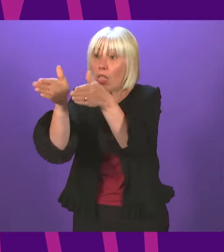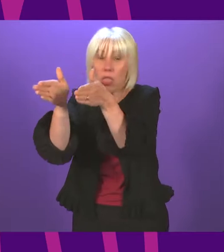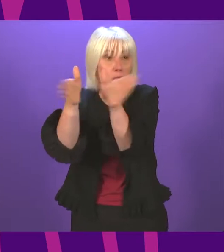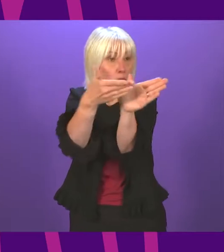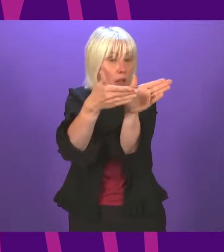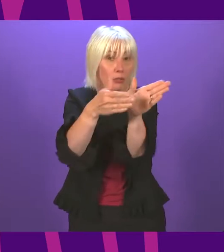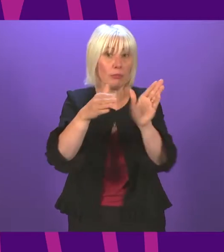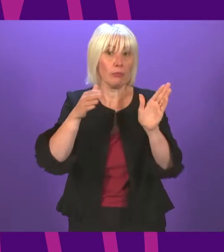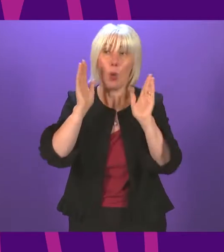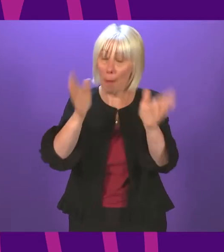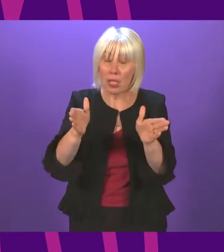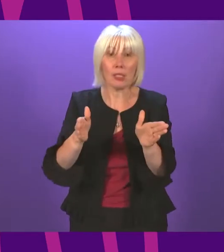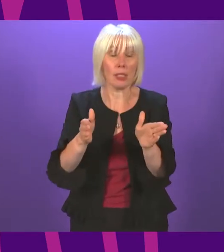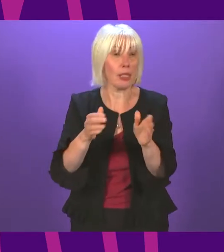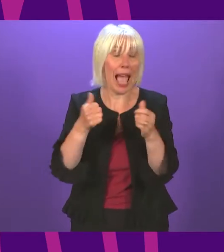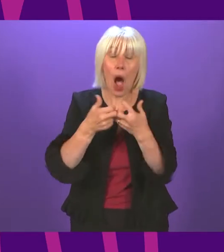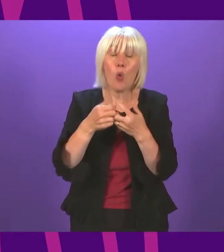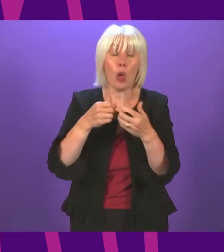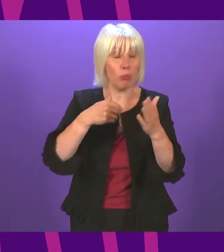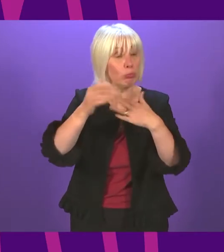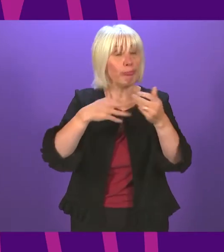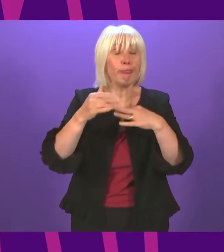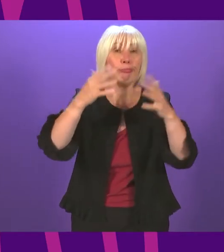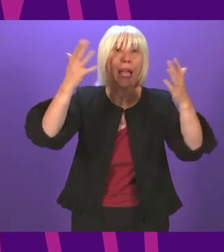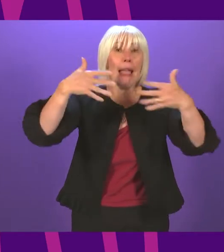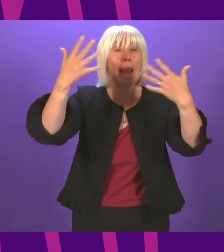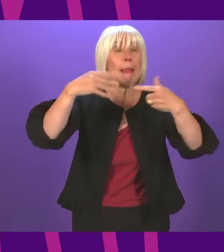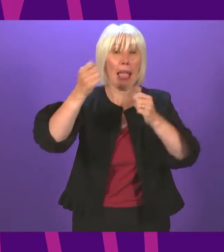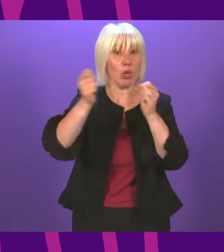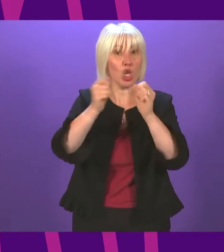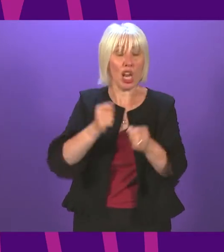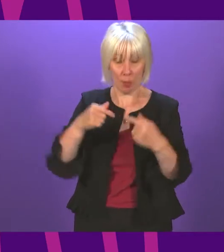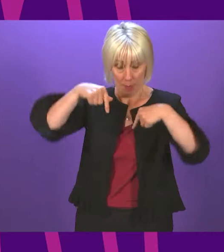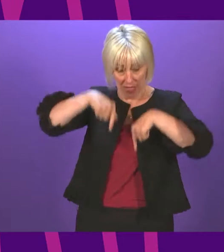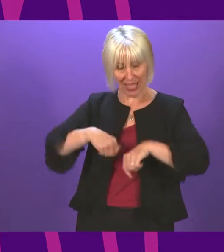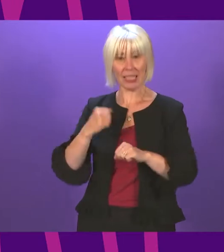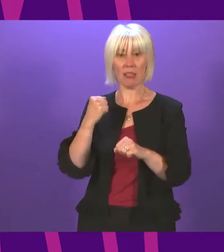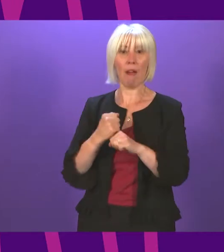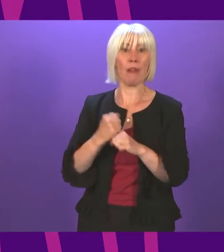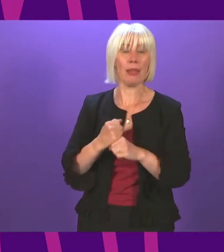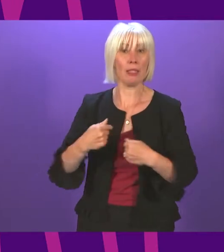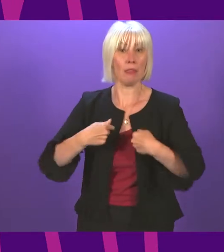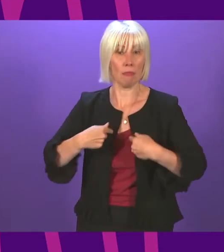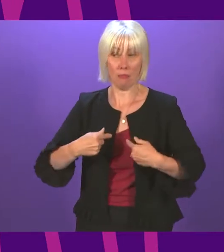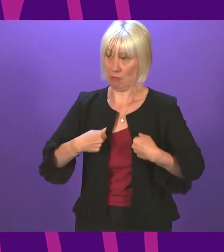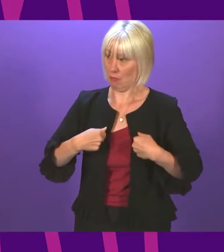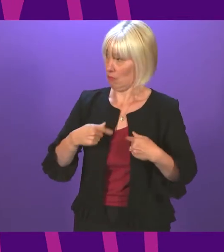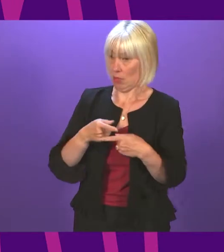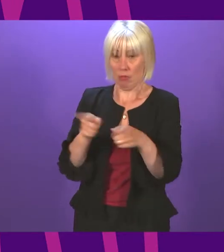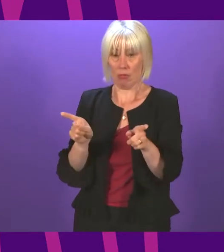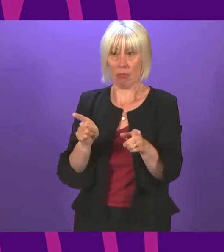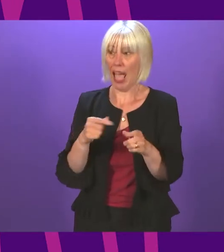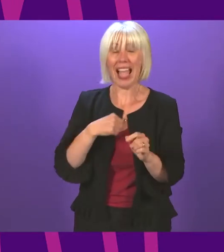that's the way we've got to tackle climate change but the difference between this government of which my colleagues are a member and the